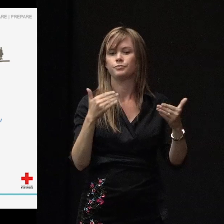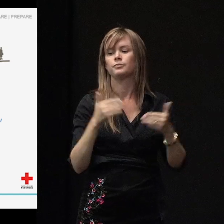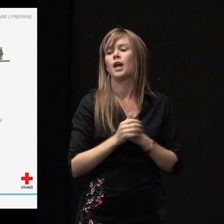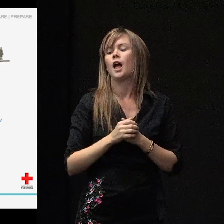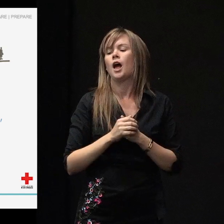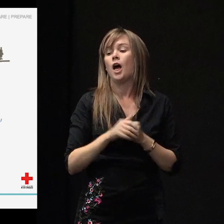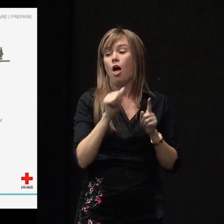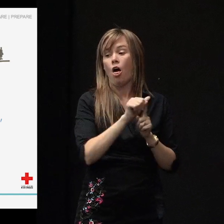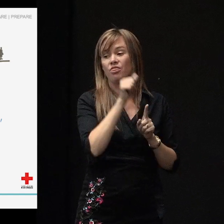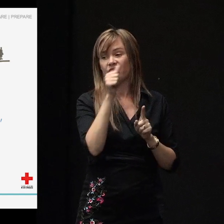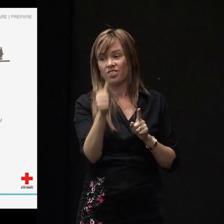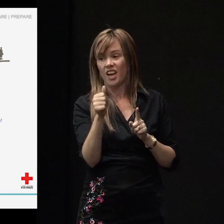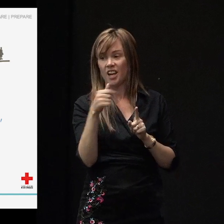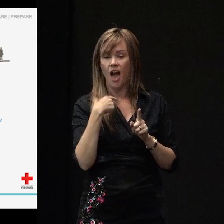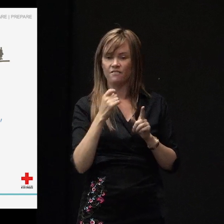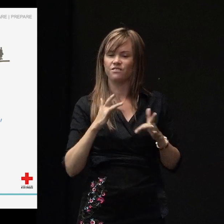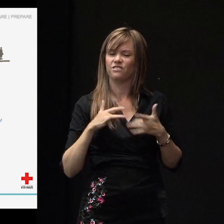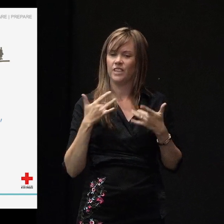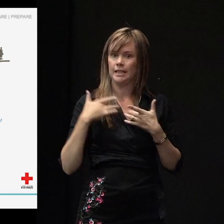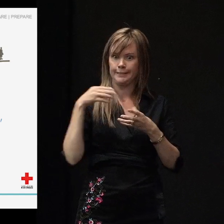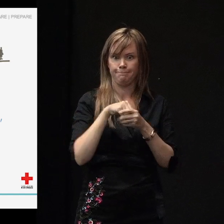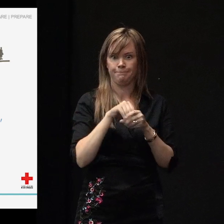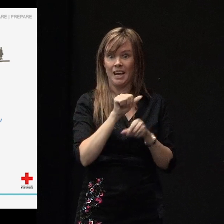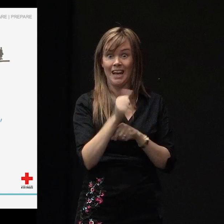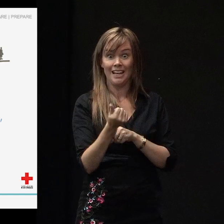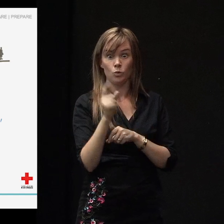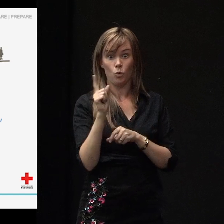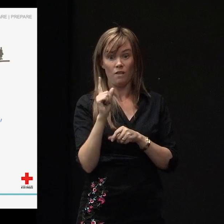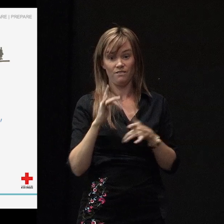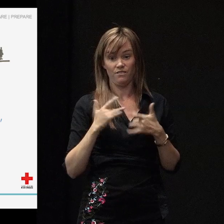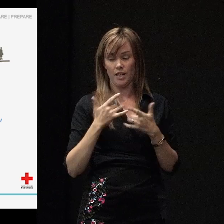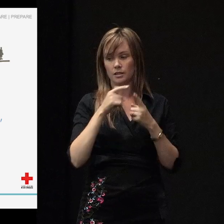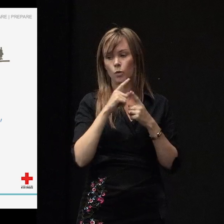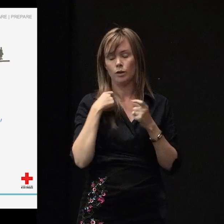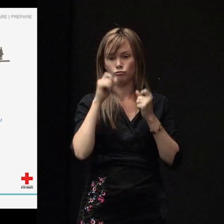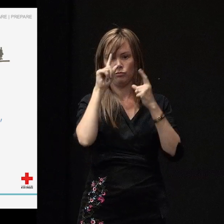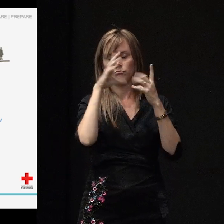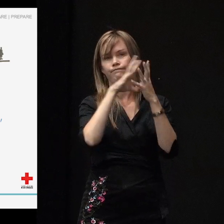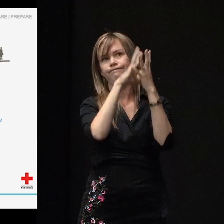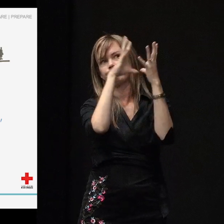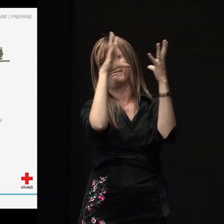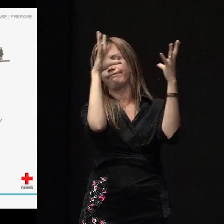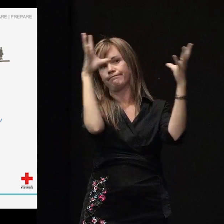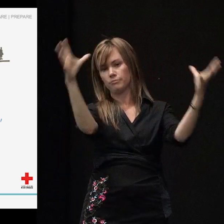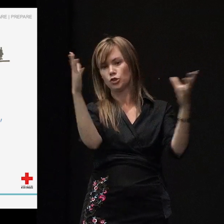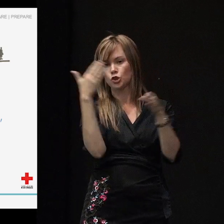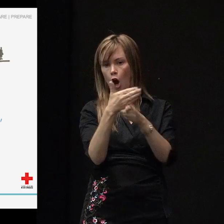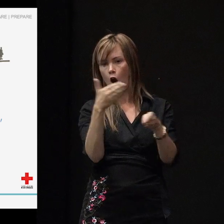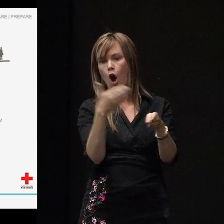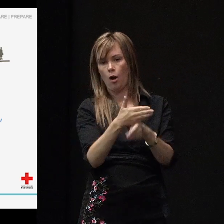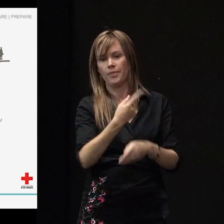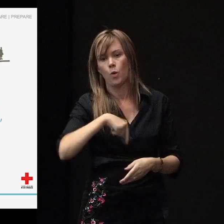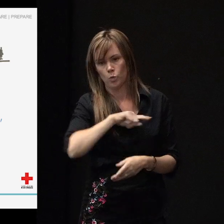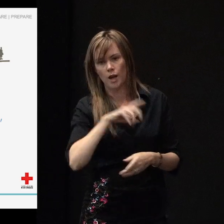there's a whole series of feelings that come next as we realise quite what an enormous task it is we're facing. So,